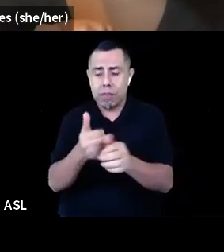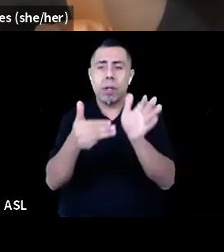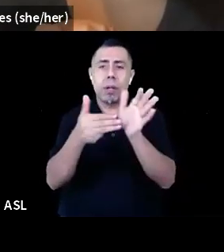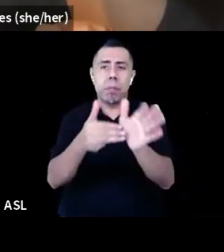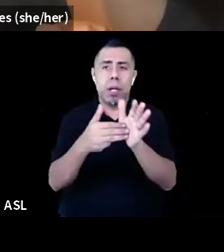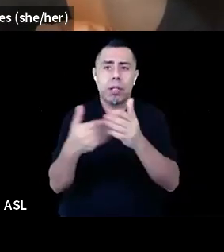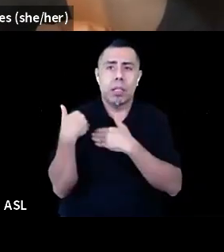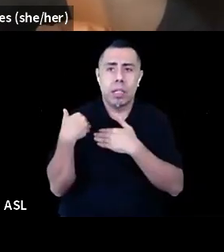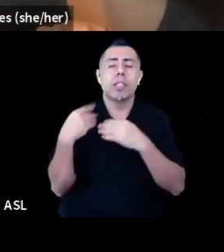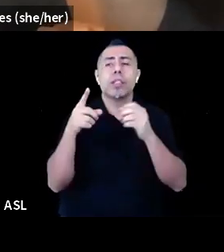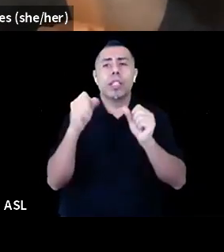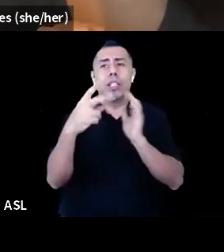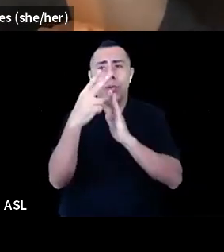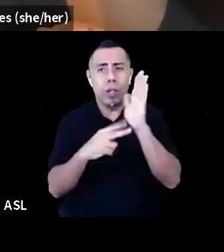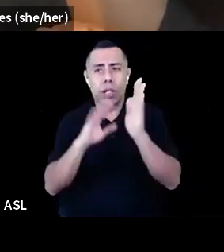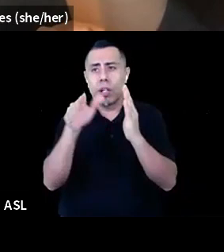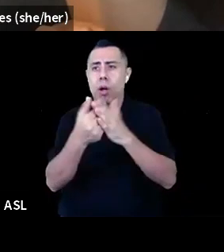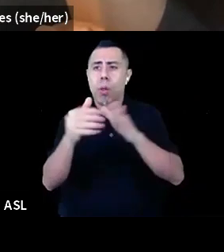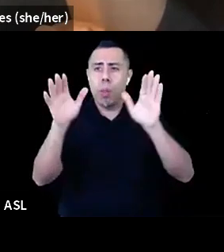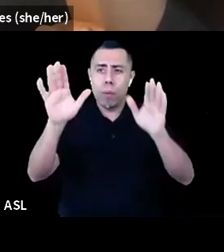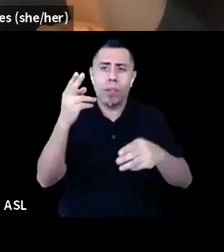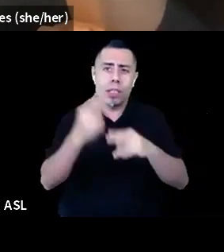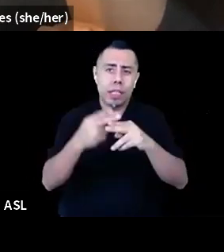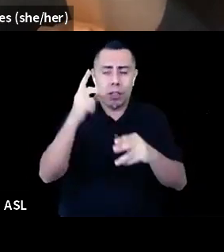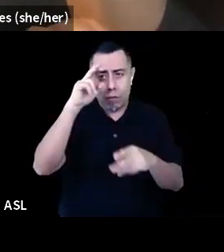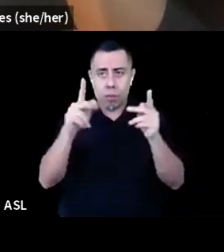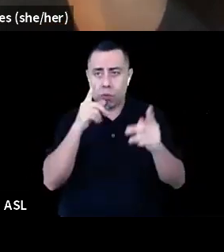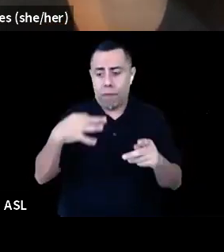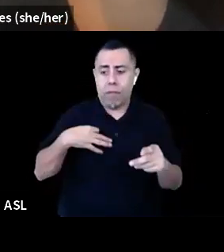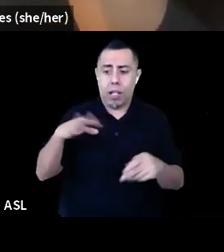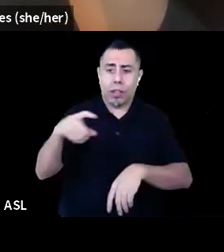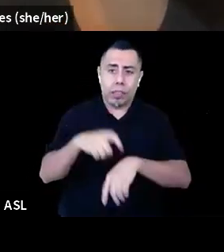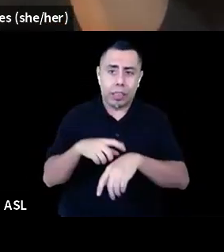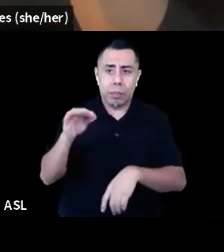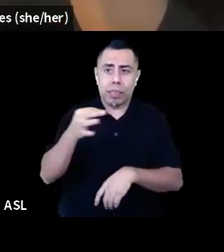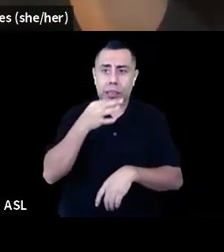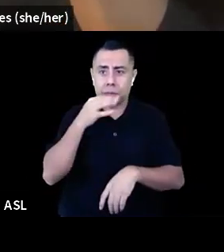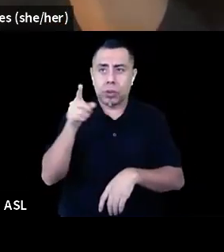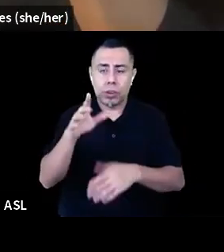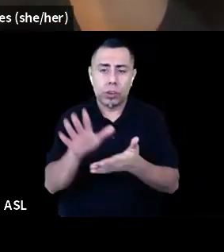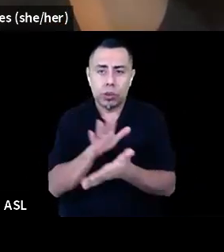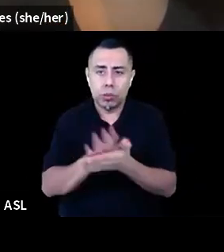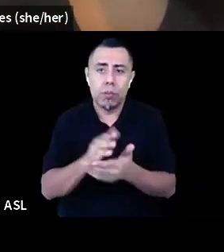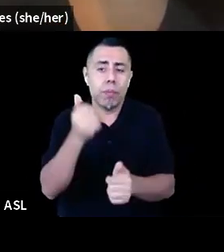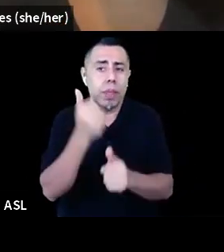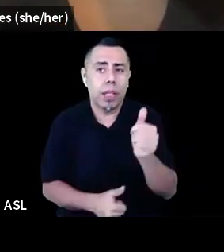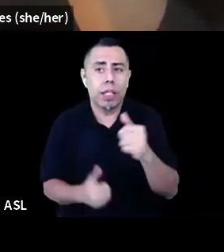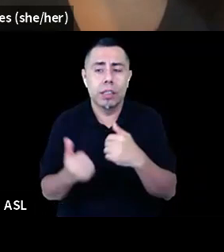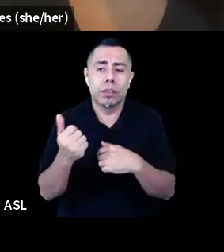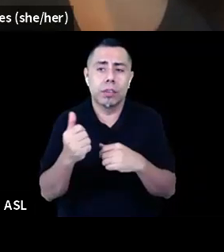volunteered their time and expertise to the document. Each call will model a different principle of the Green New Theater and our call today